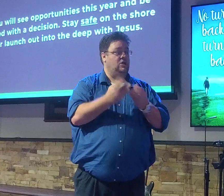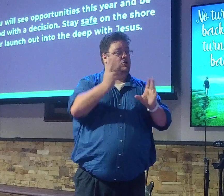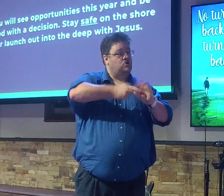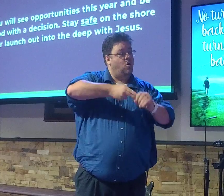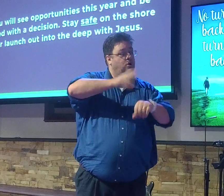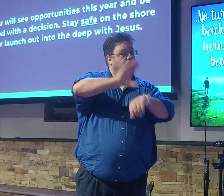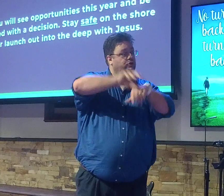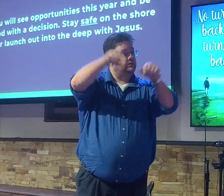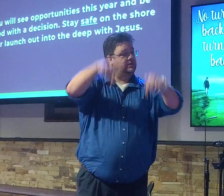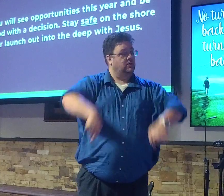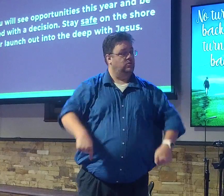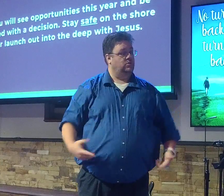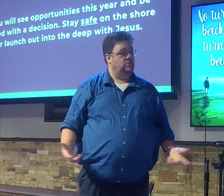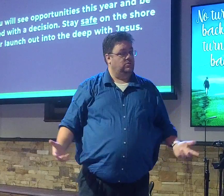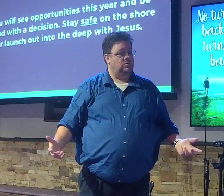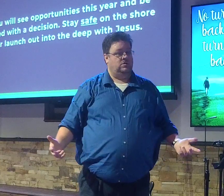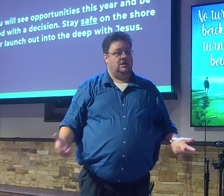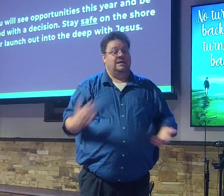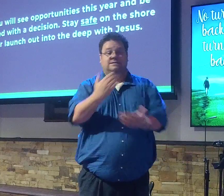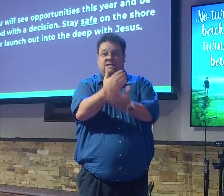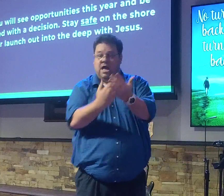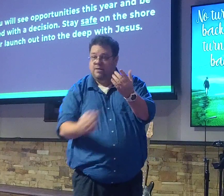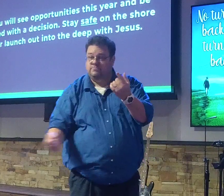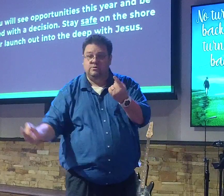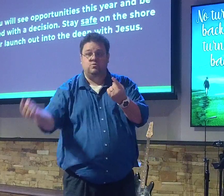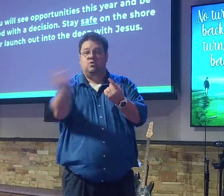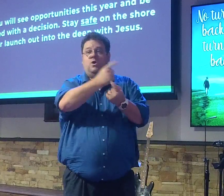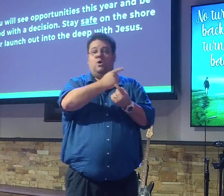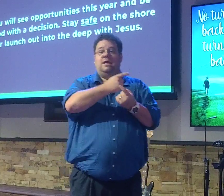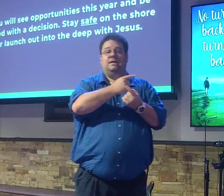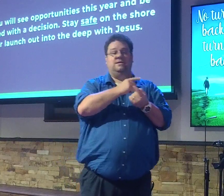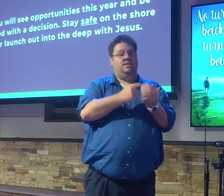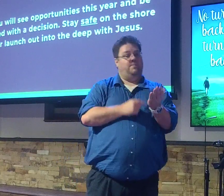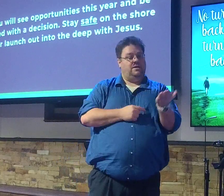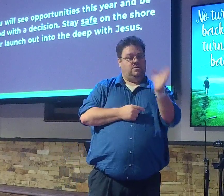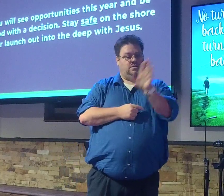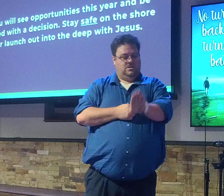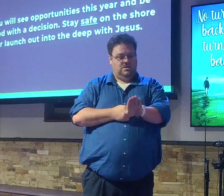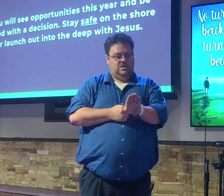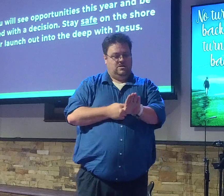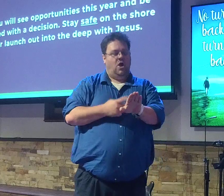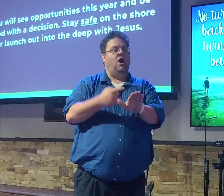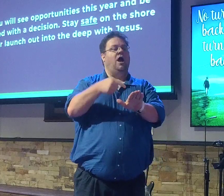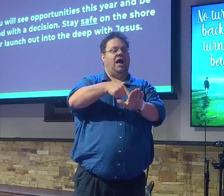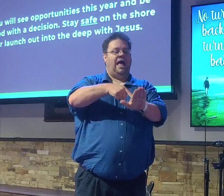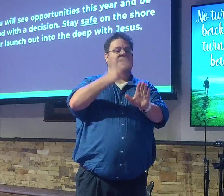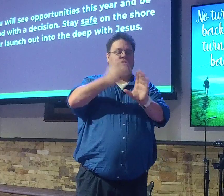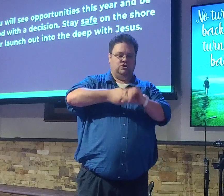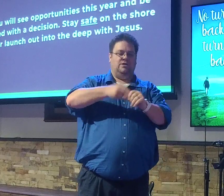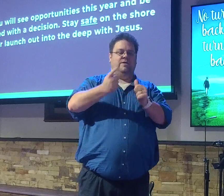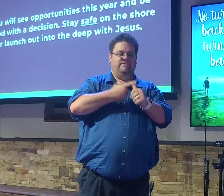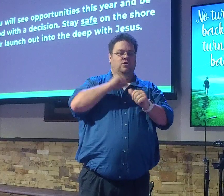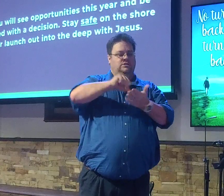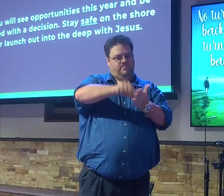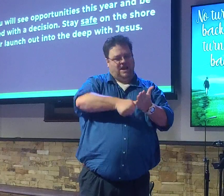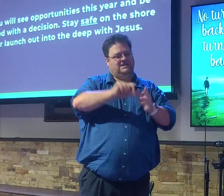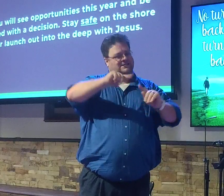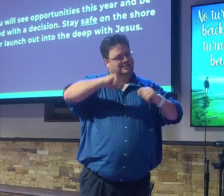someplace. Some of you, like I said, it's the back of the card. the first impressions. You're able to do that. You say, well, I'm just not going to be convenient